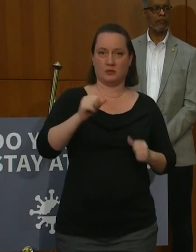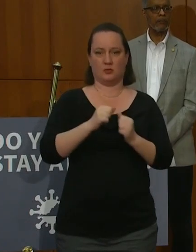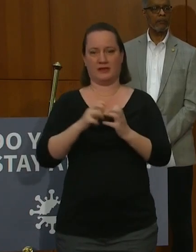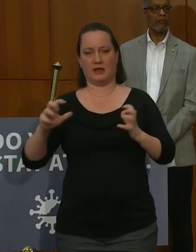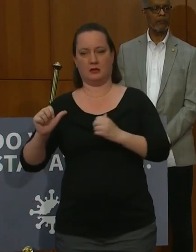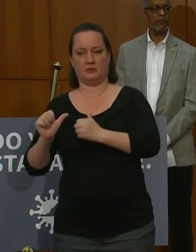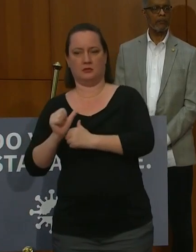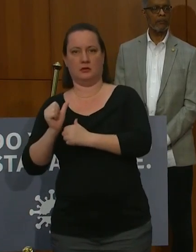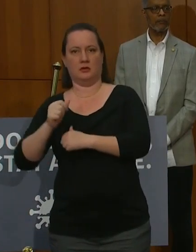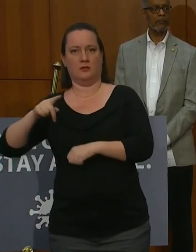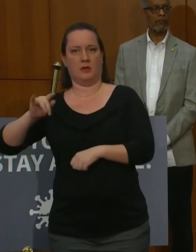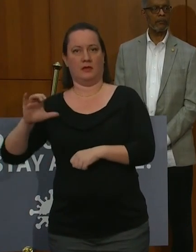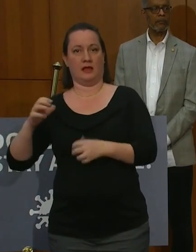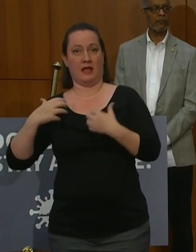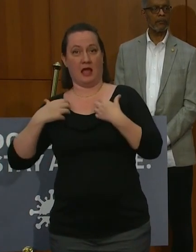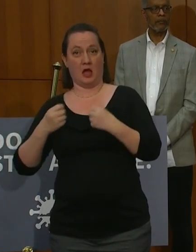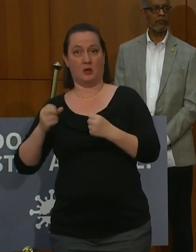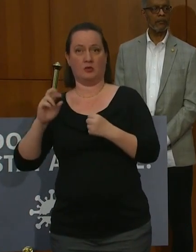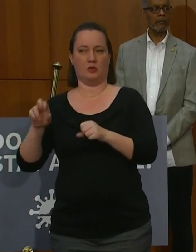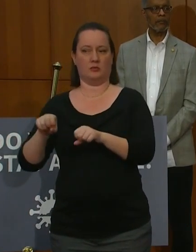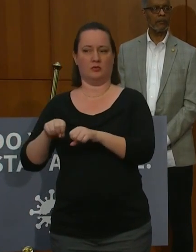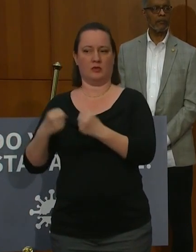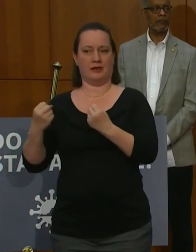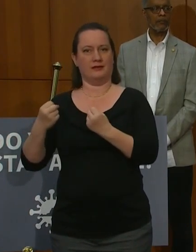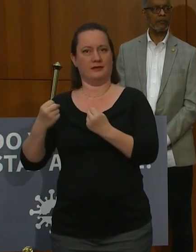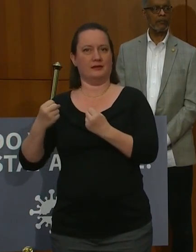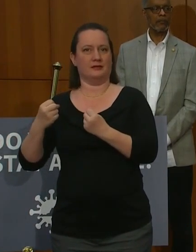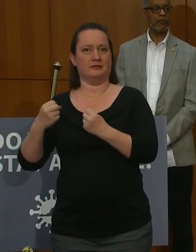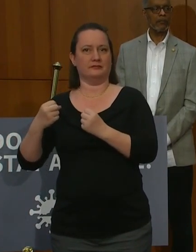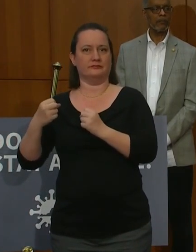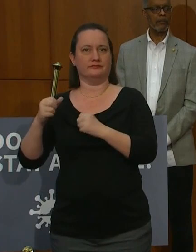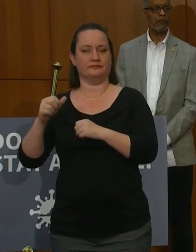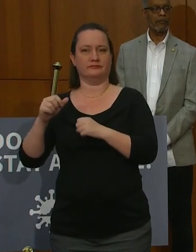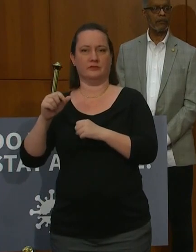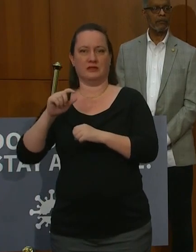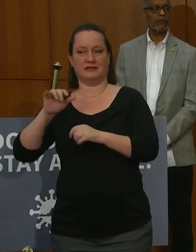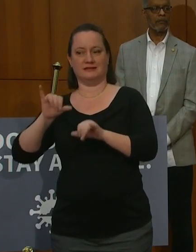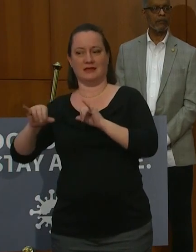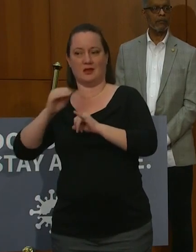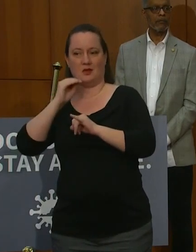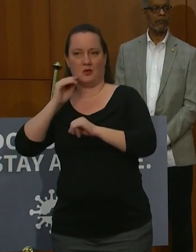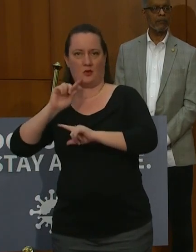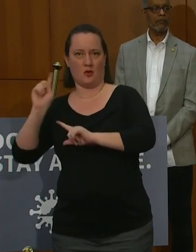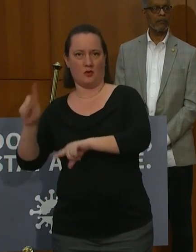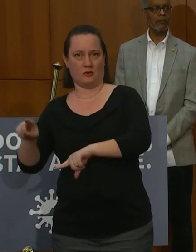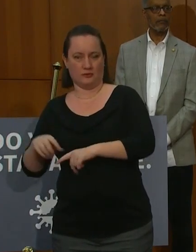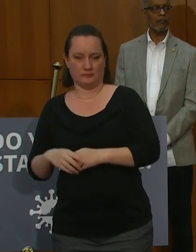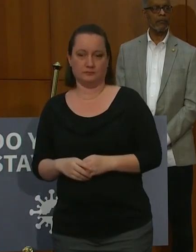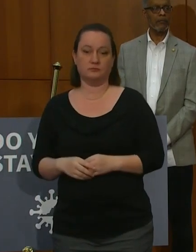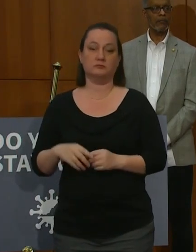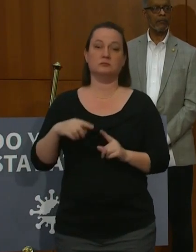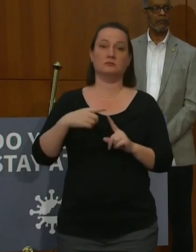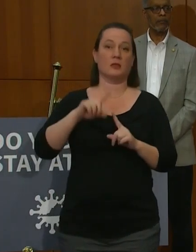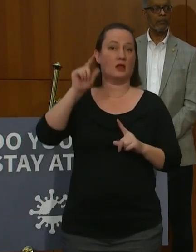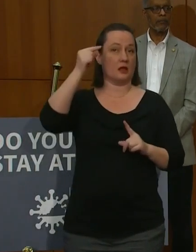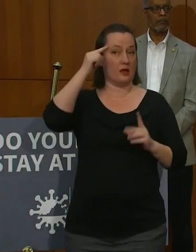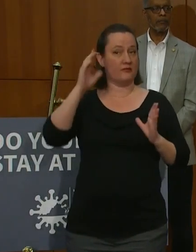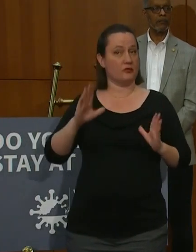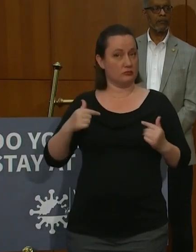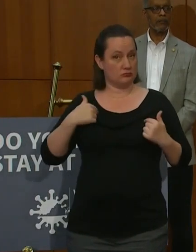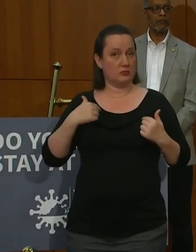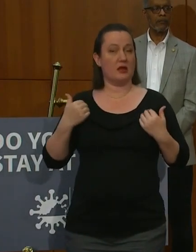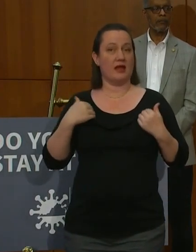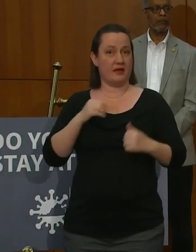violating the stay-at-home order. In addition, the Governor has the authority to move a primary